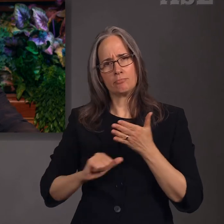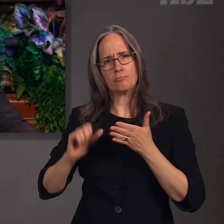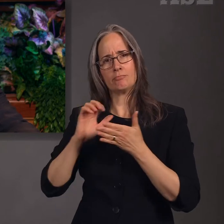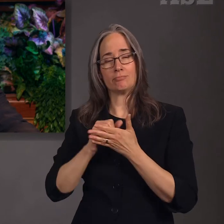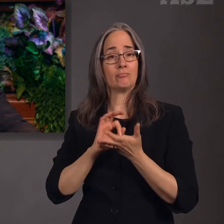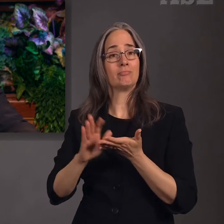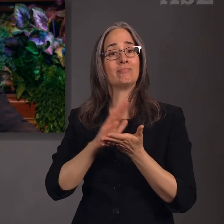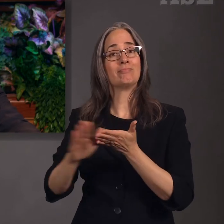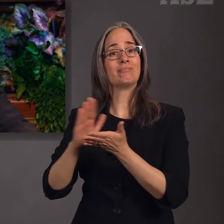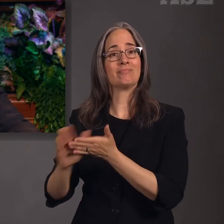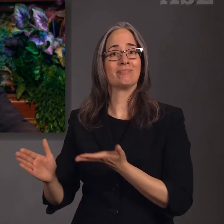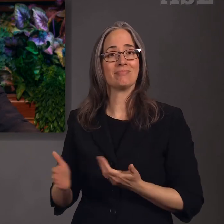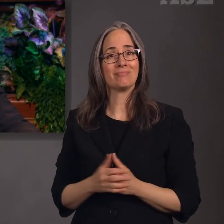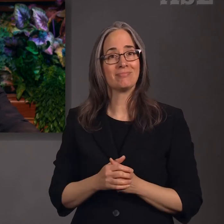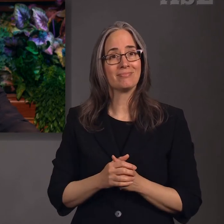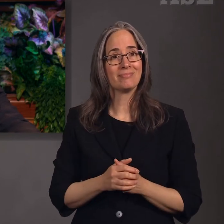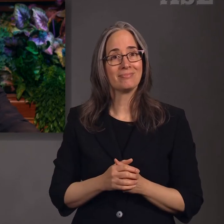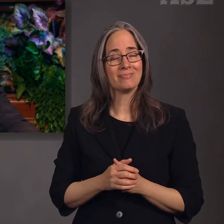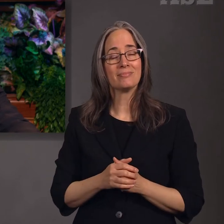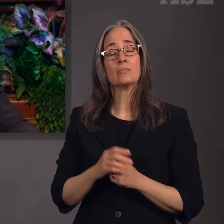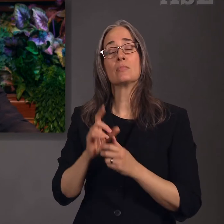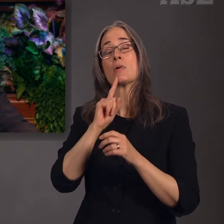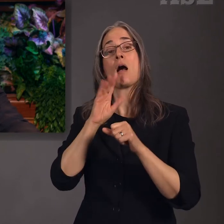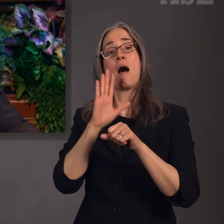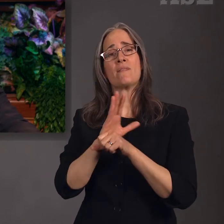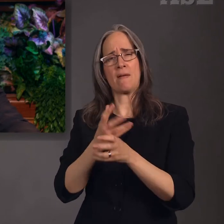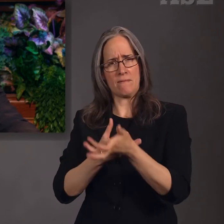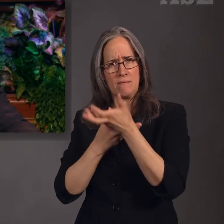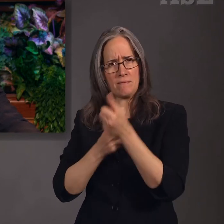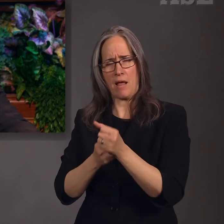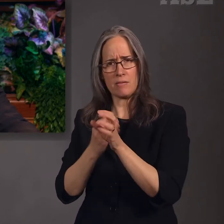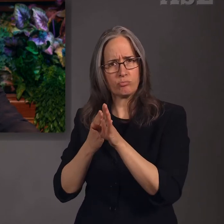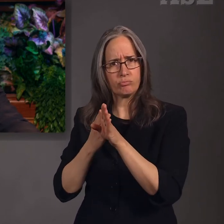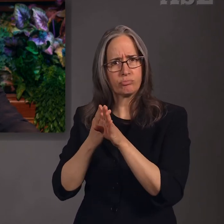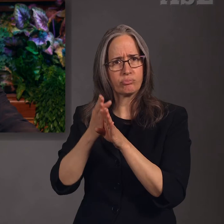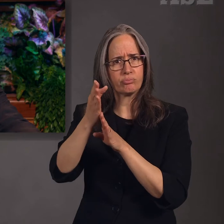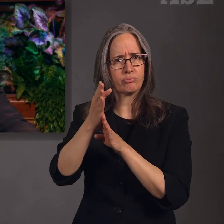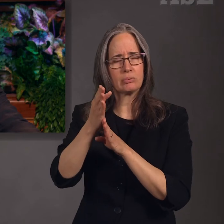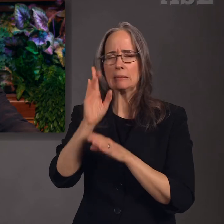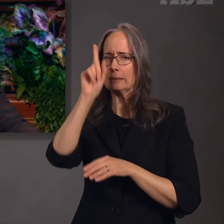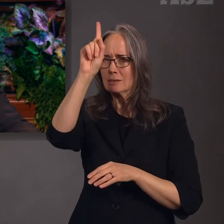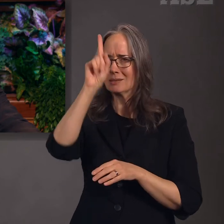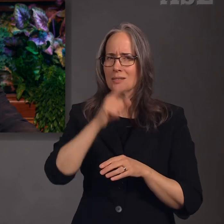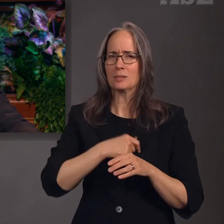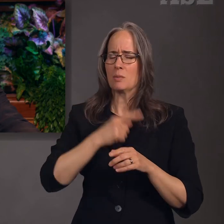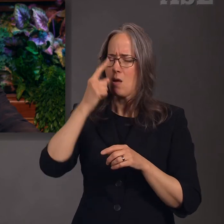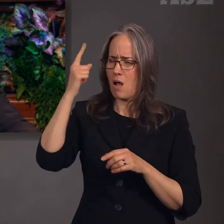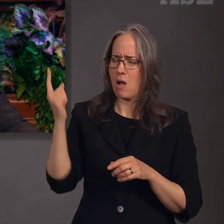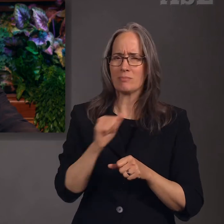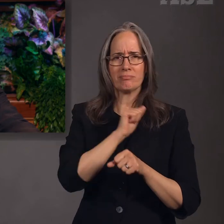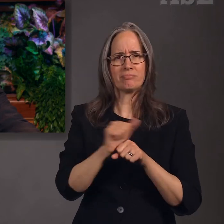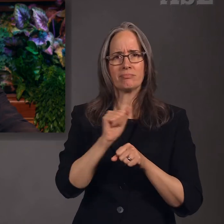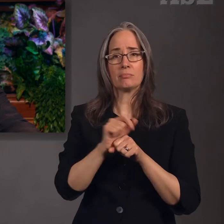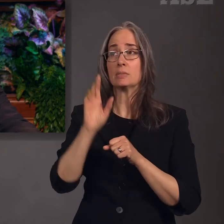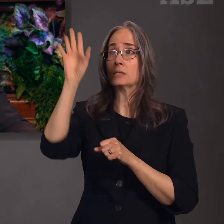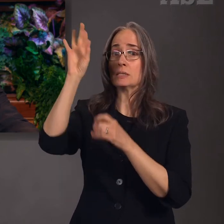staying faithful to our covenant, we should endeavor to always have the spirit to prepare us to